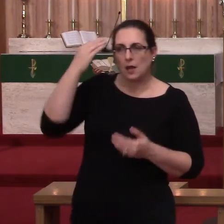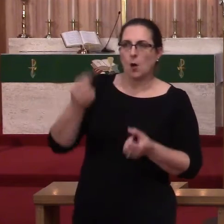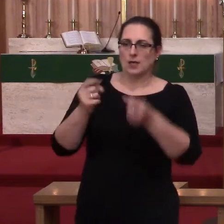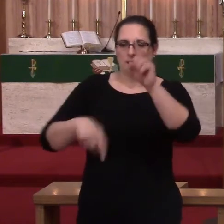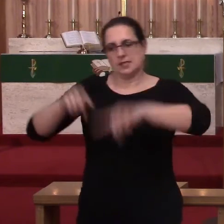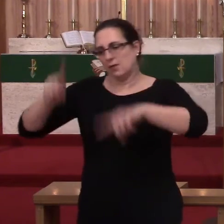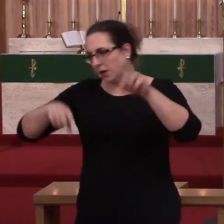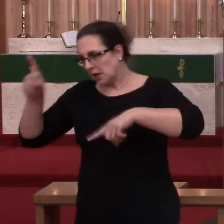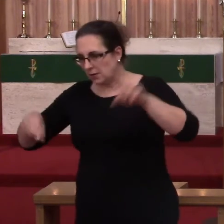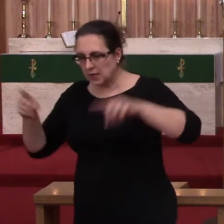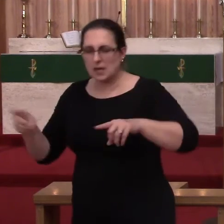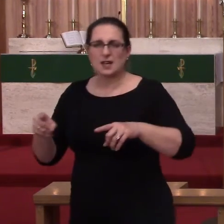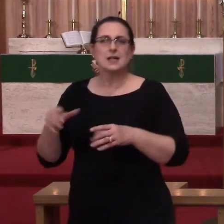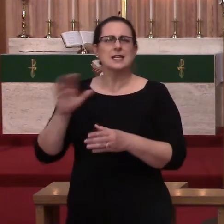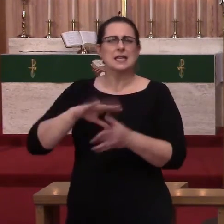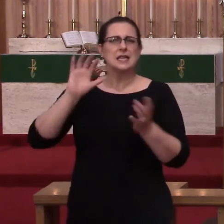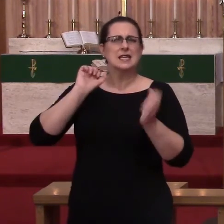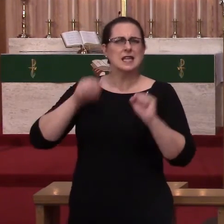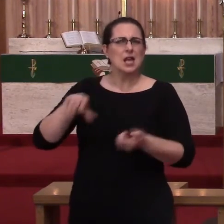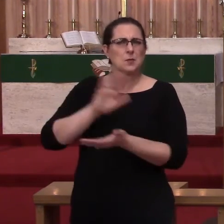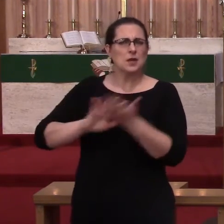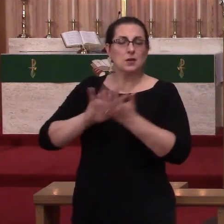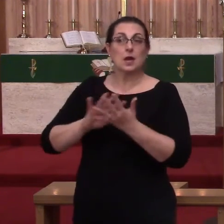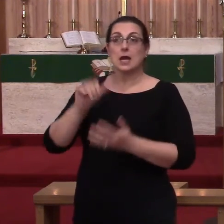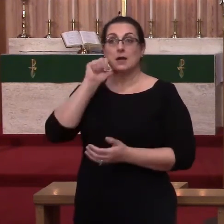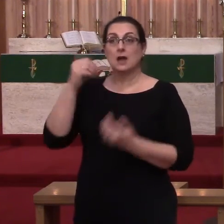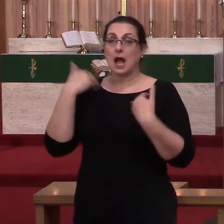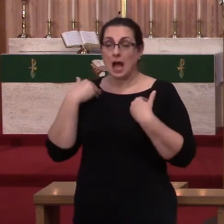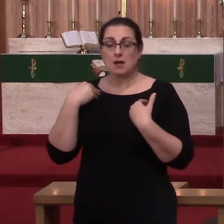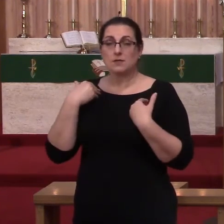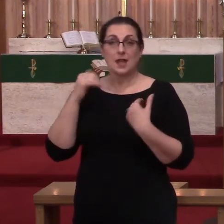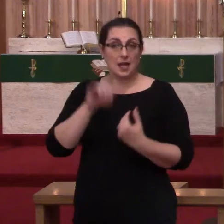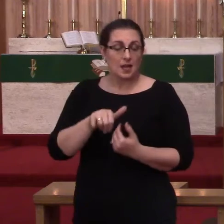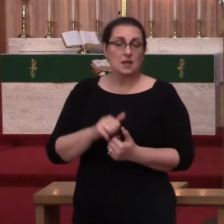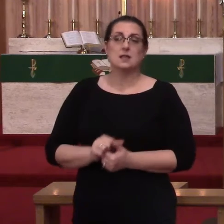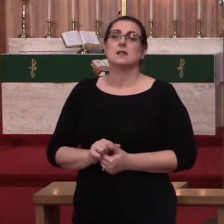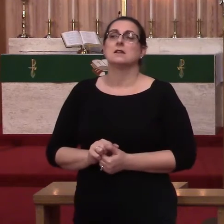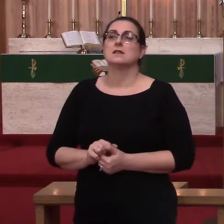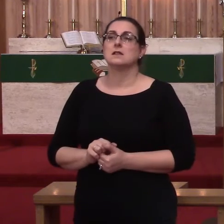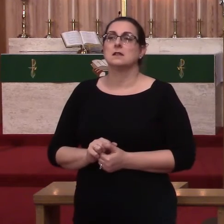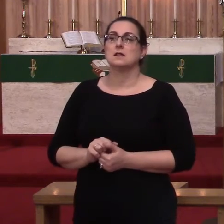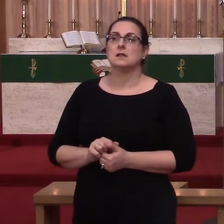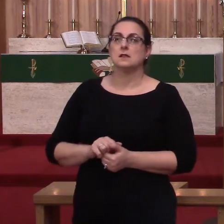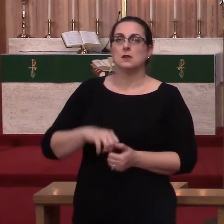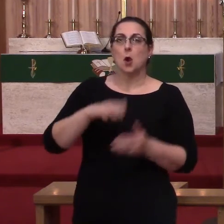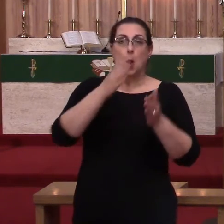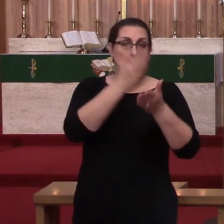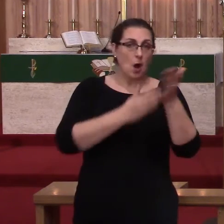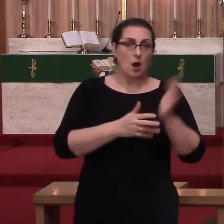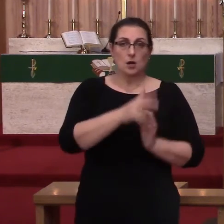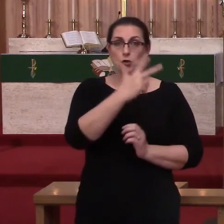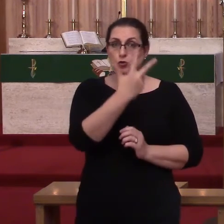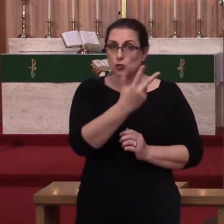2 would be of no use to us.